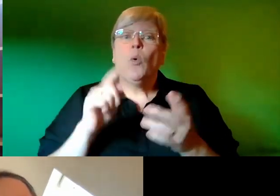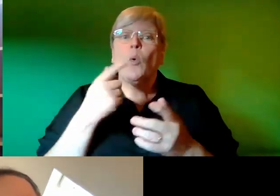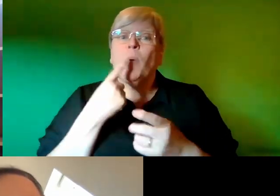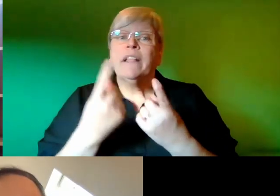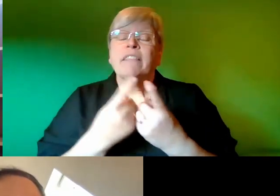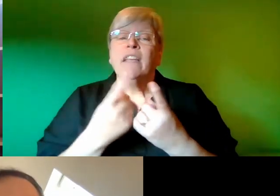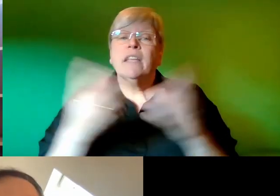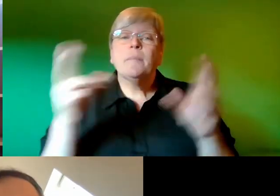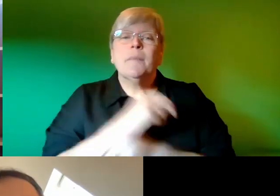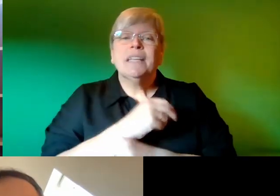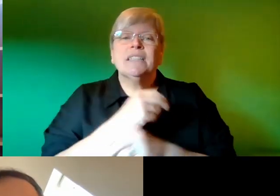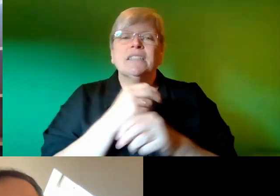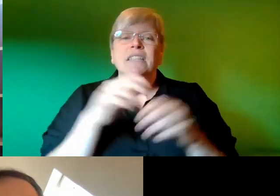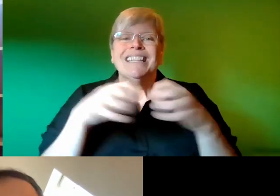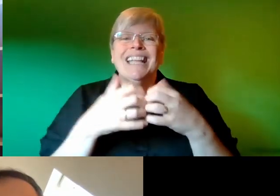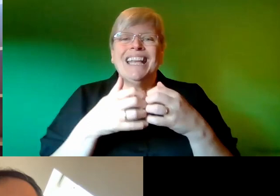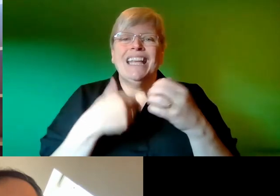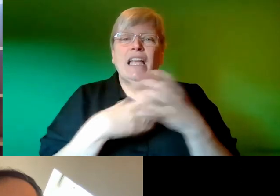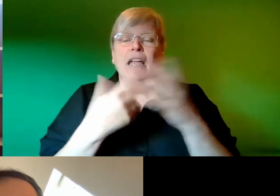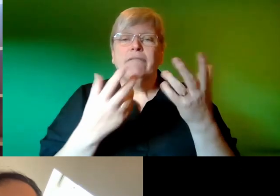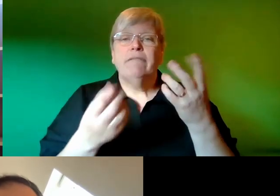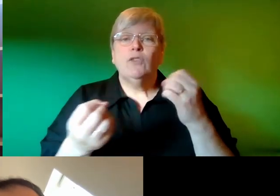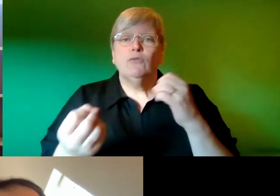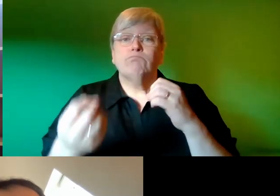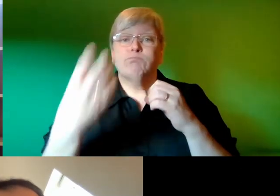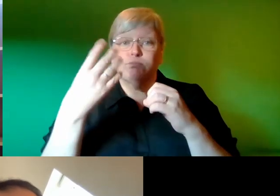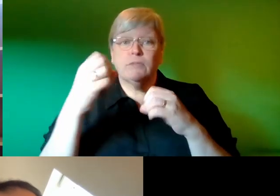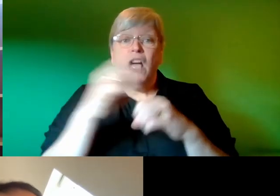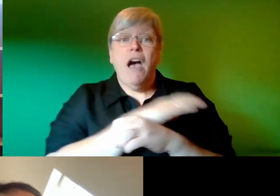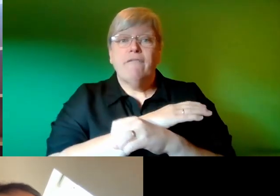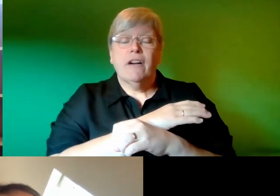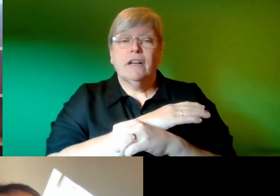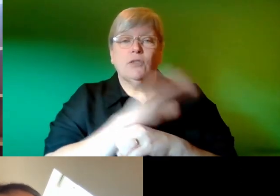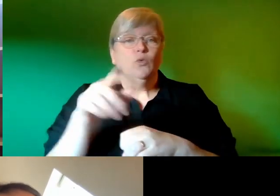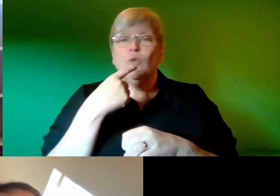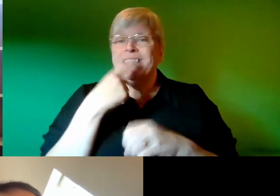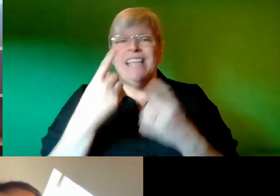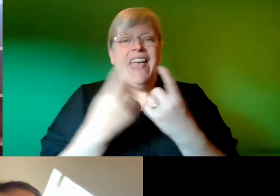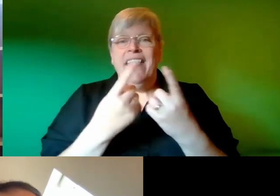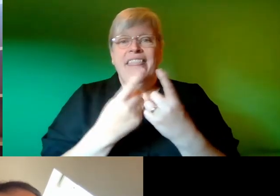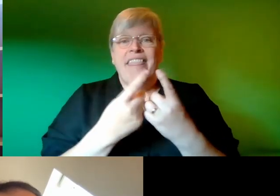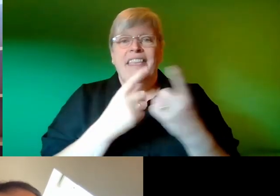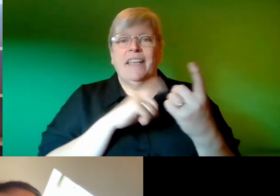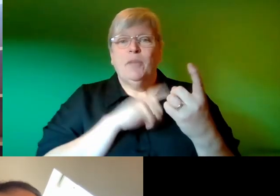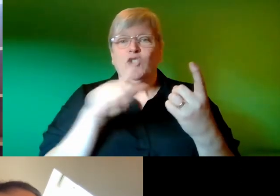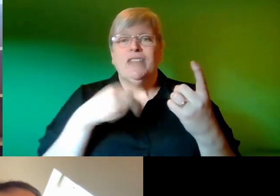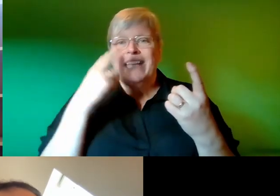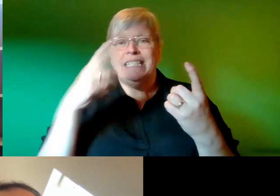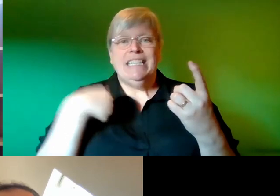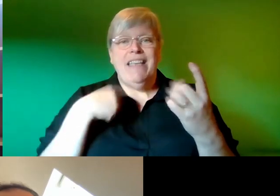thing that we missed in the tech bit if you put up the slide of the of the cover don't put it up don't say anything while you do because they won't be able to see Leslie